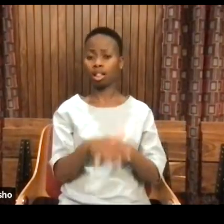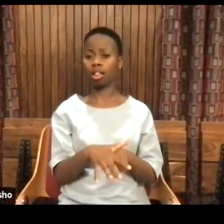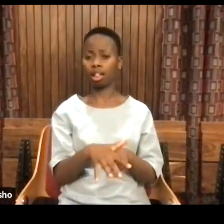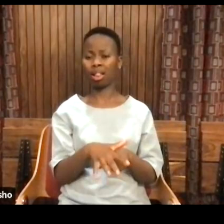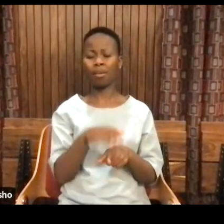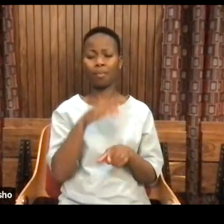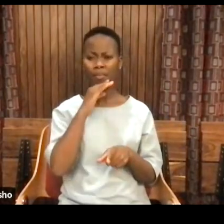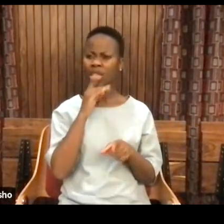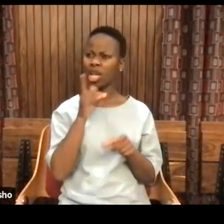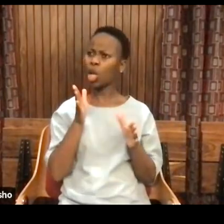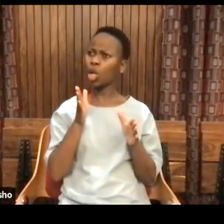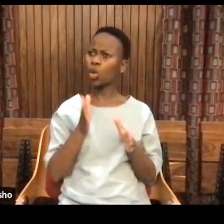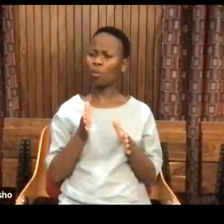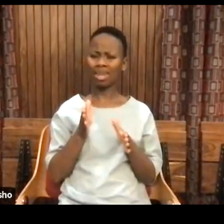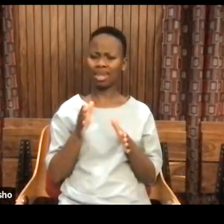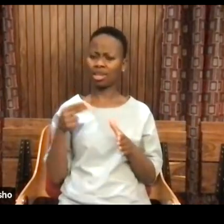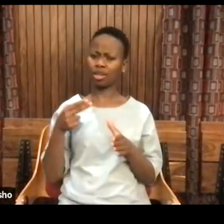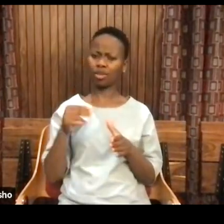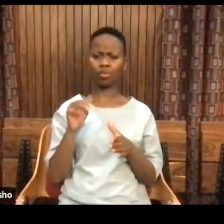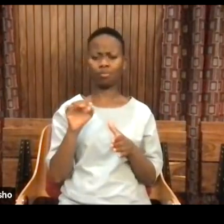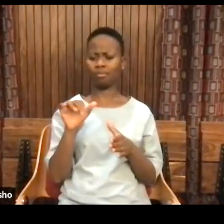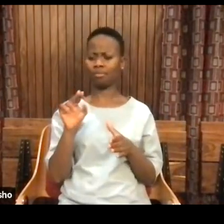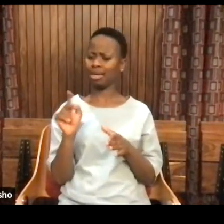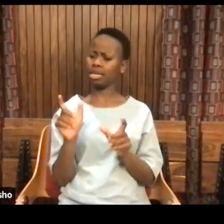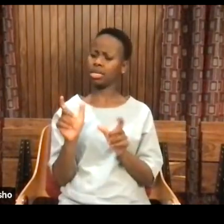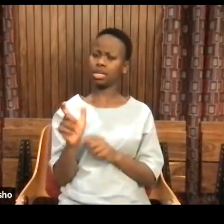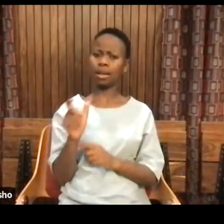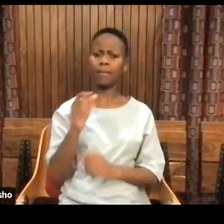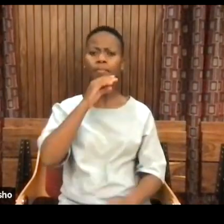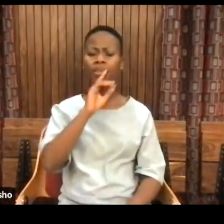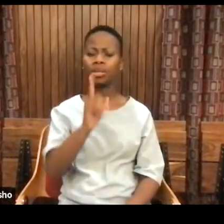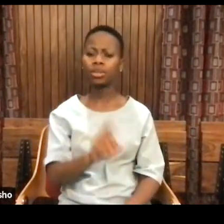what in the world is a human being? What is a human being?